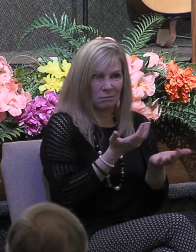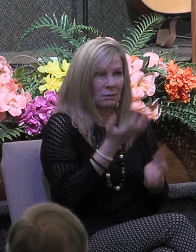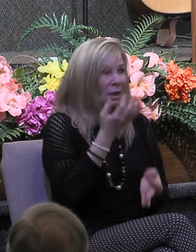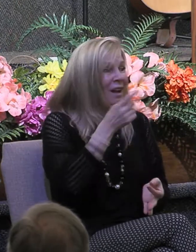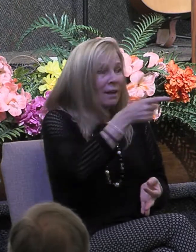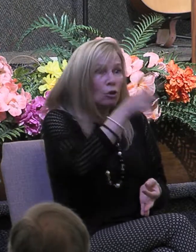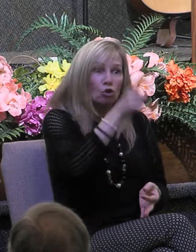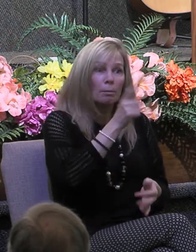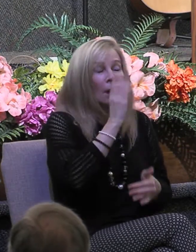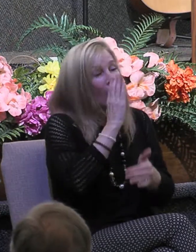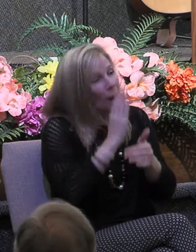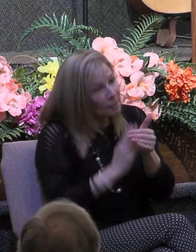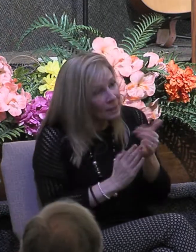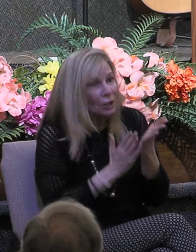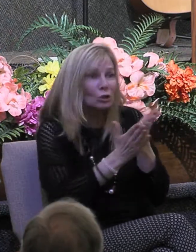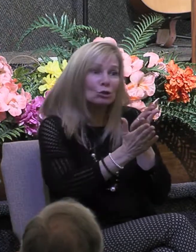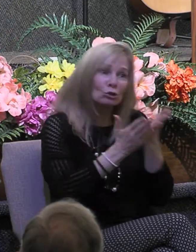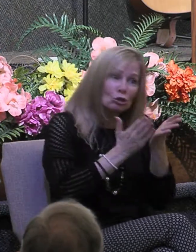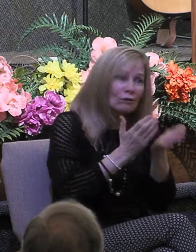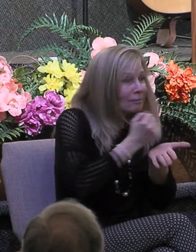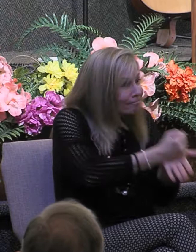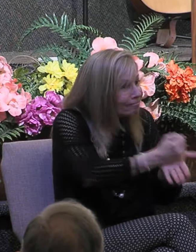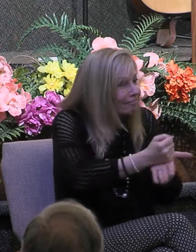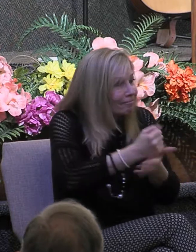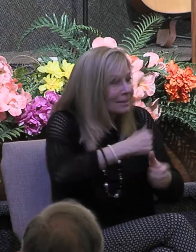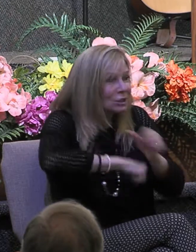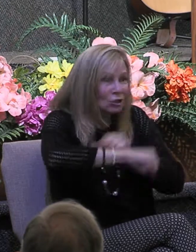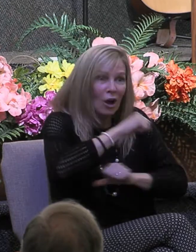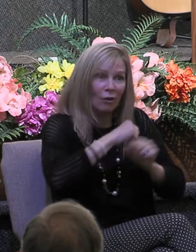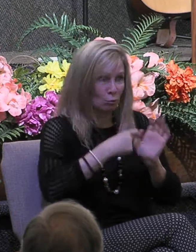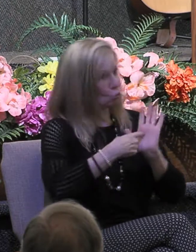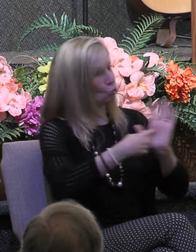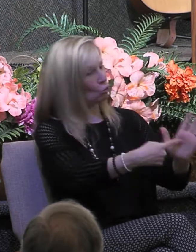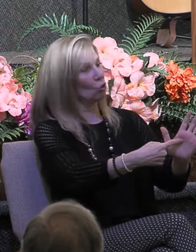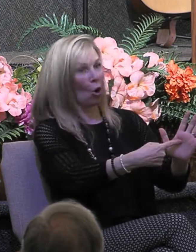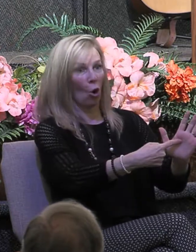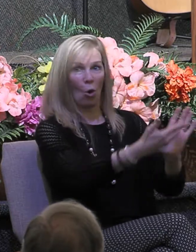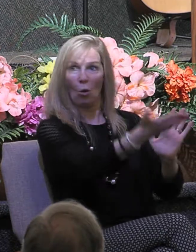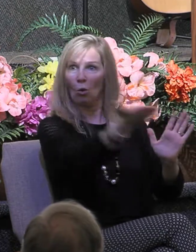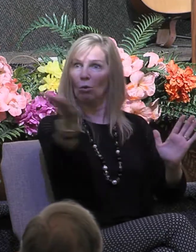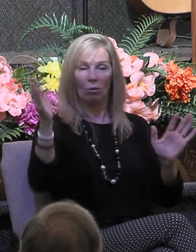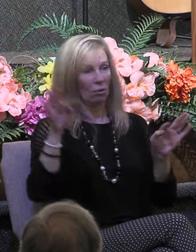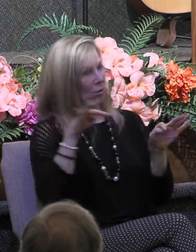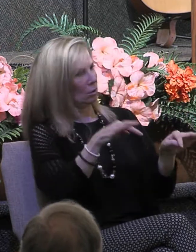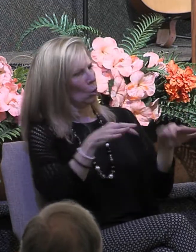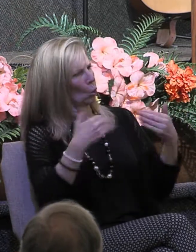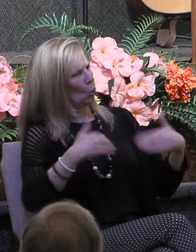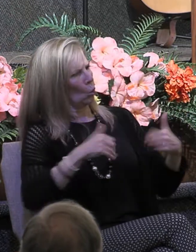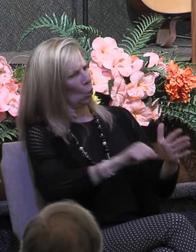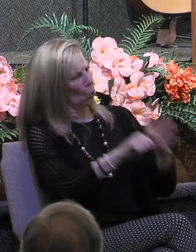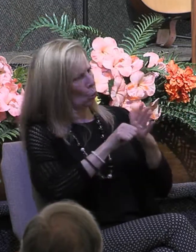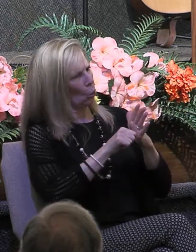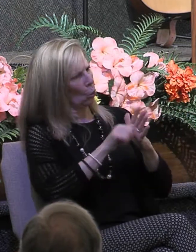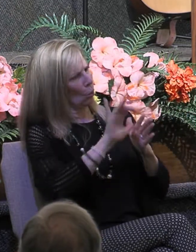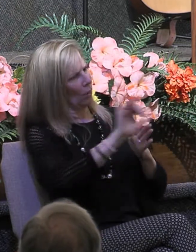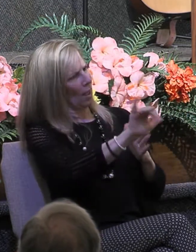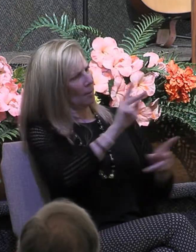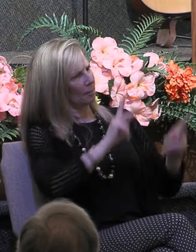others as Jesus commanded and thus demonstrating to the community their city of Corinth the genuineness of their faith